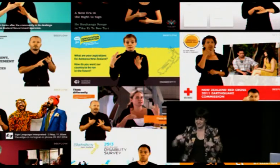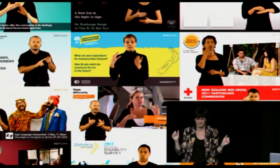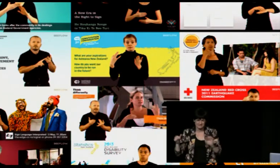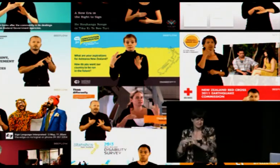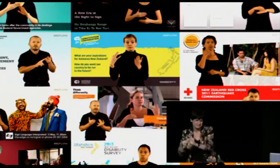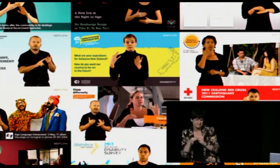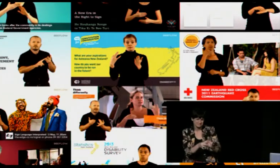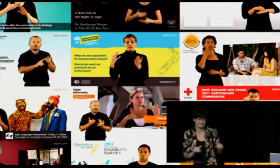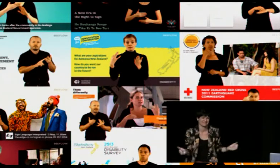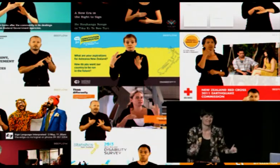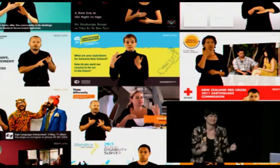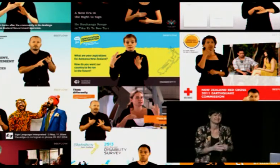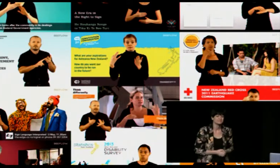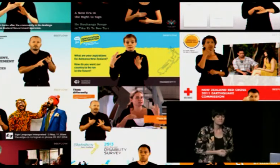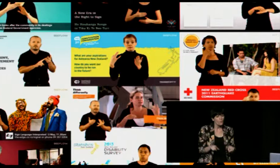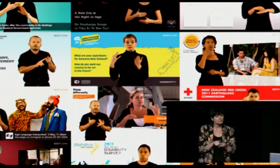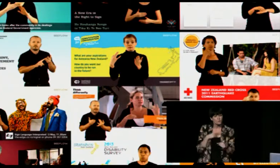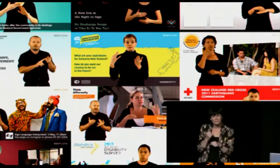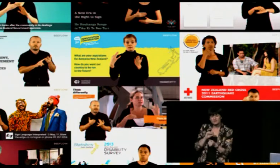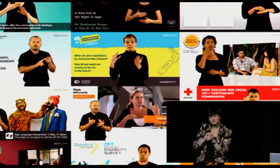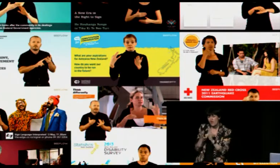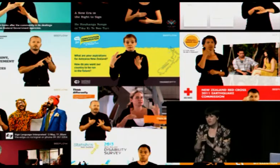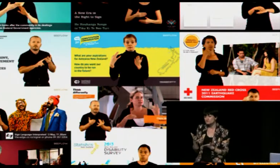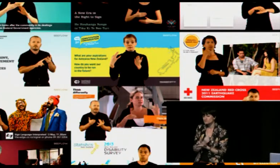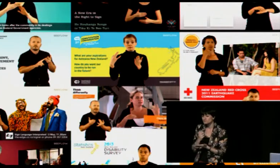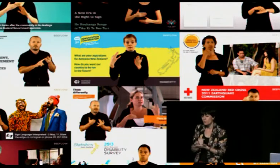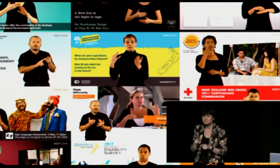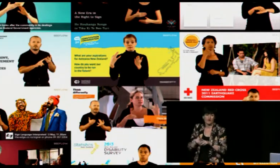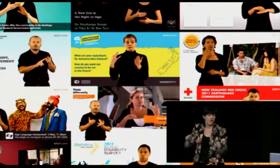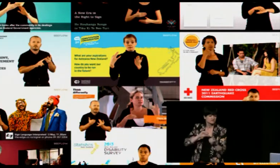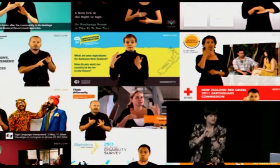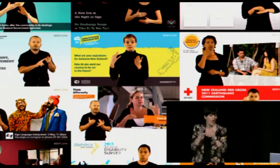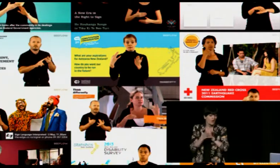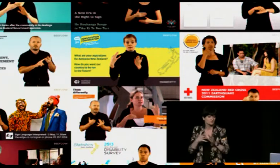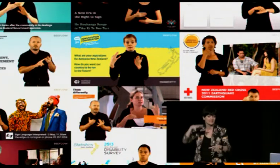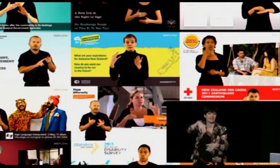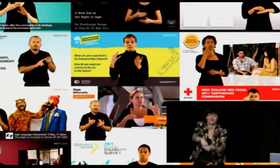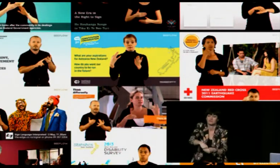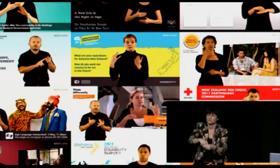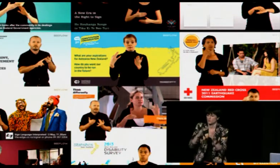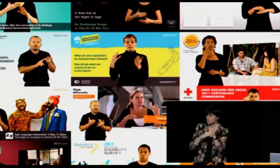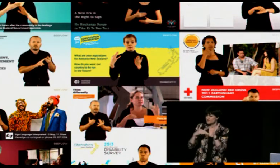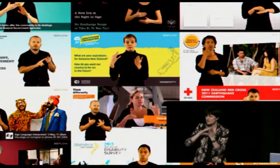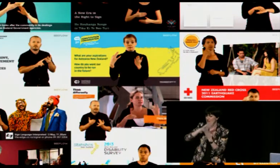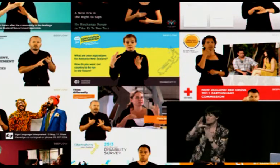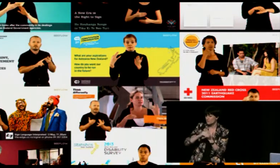online translation service which enabled deaf people to access government information in particular in sign language, but also personal